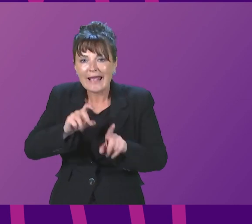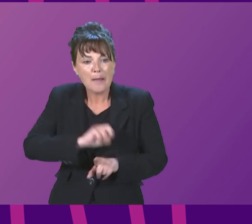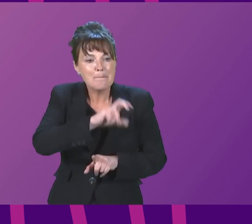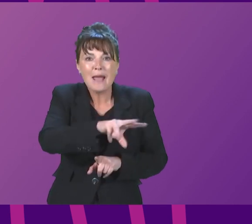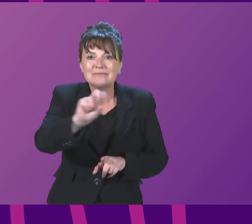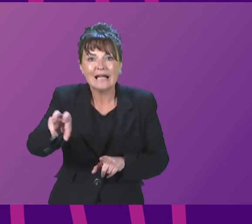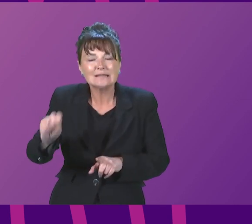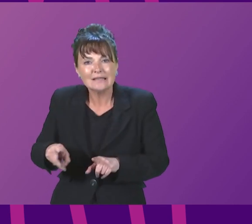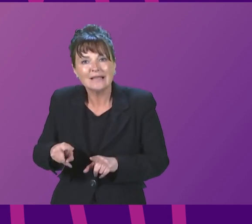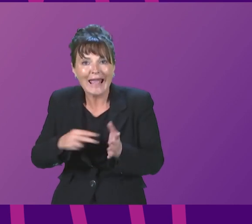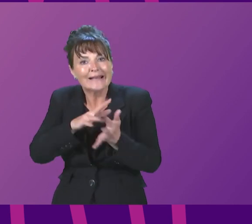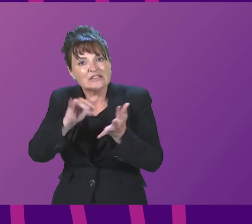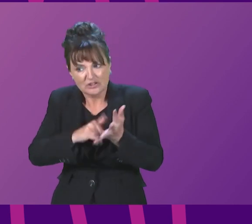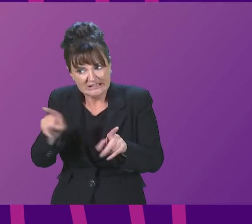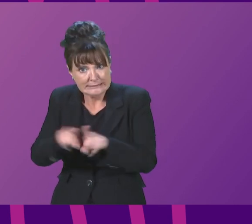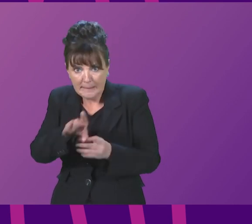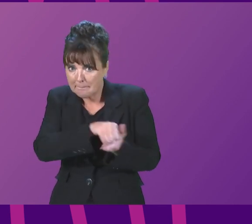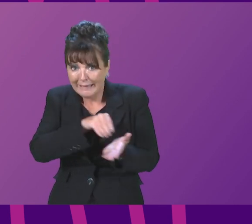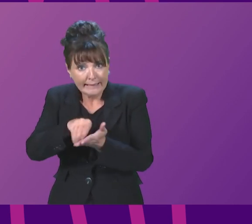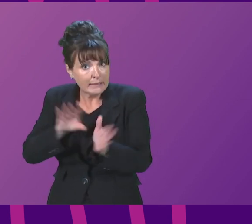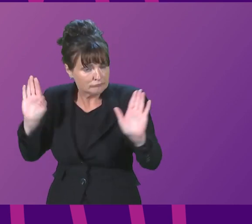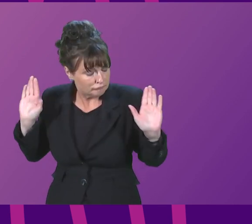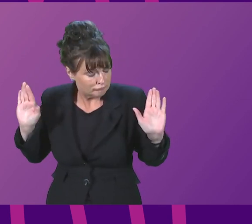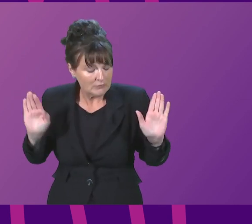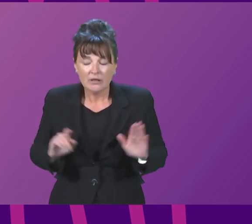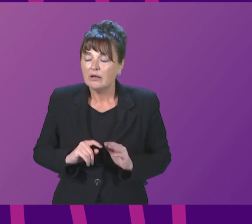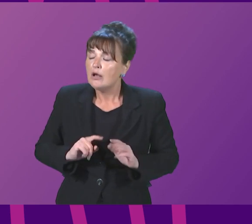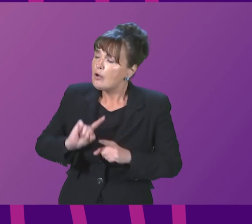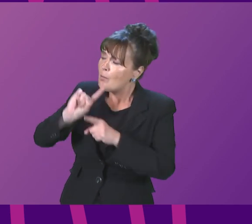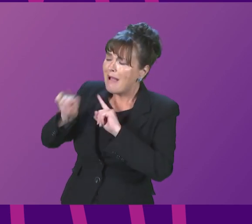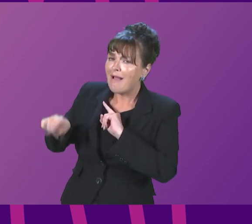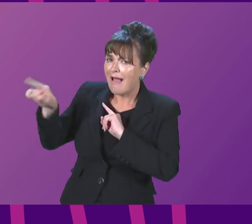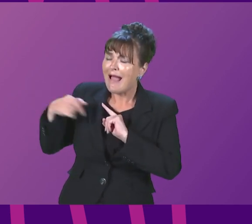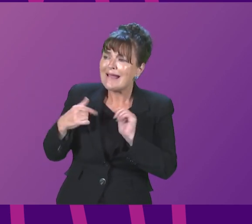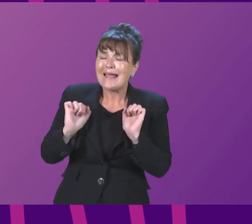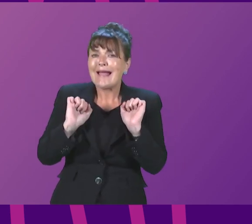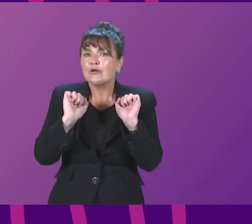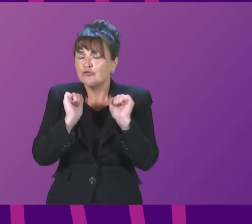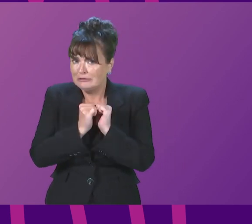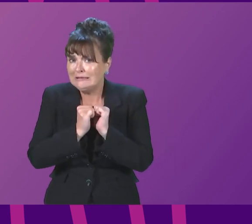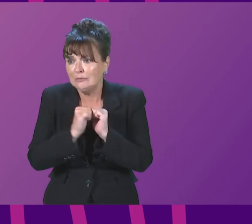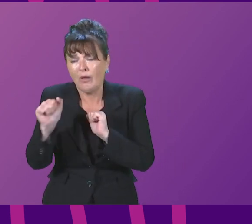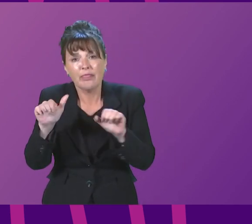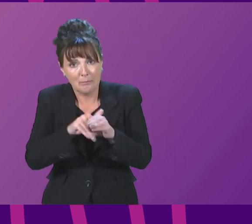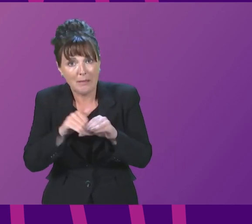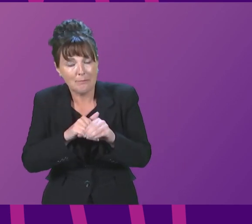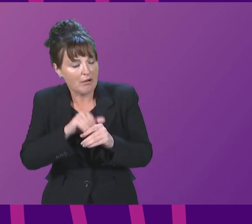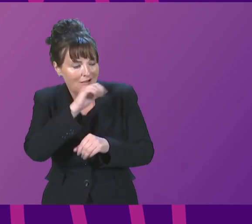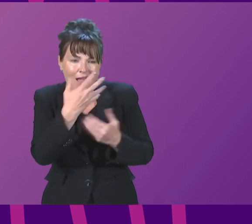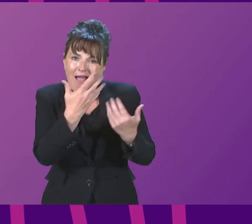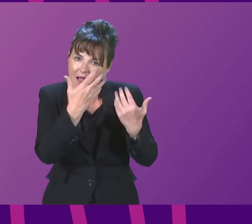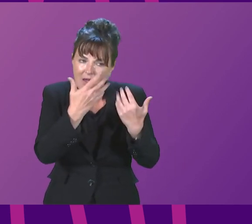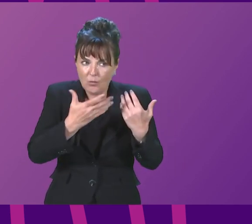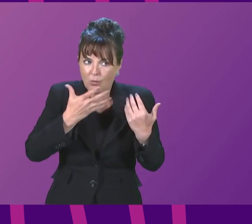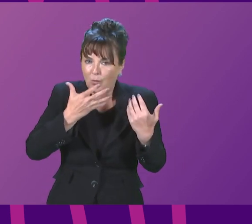pay I agree with the member and I think that is evidenced in the fact that Agenda for Change NHS staff in Scotland are